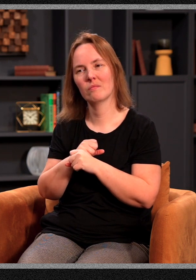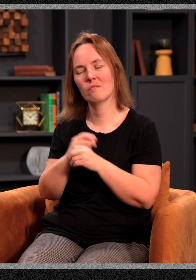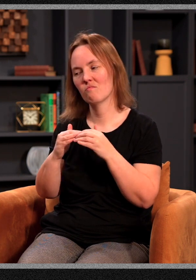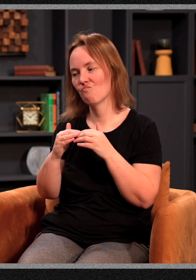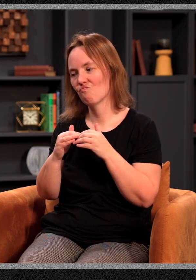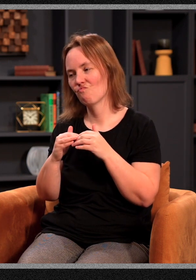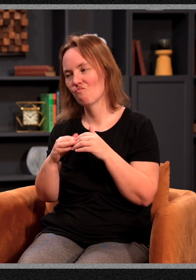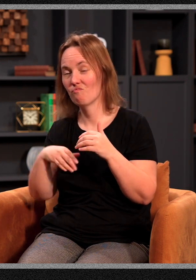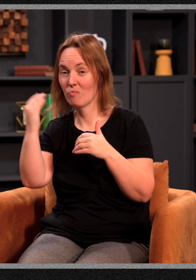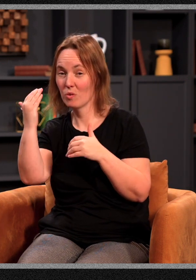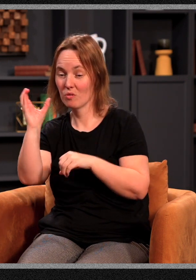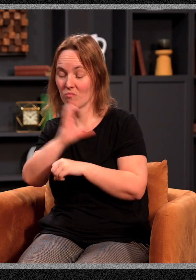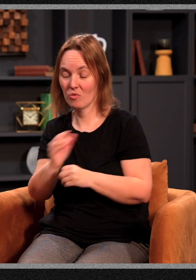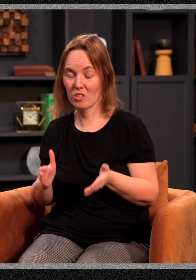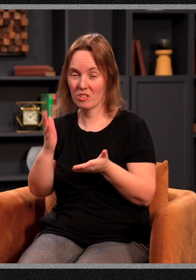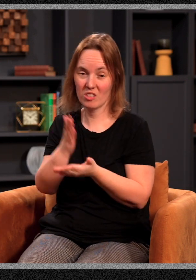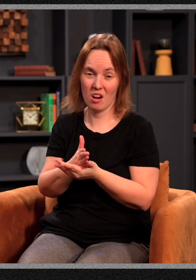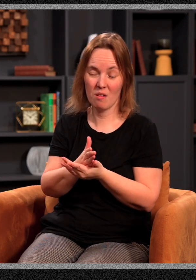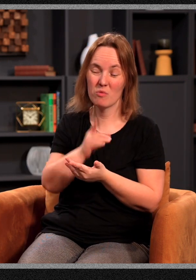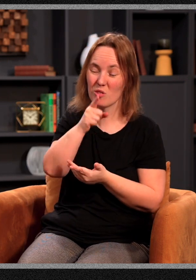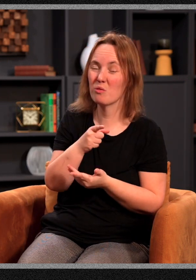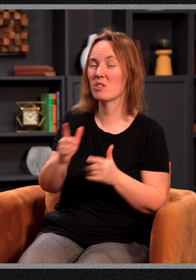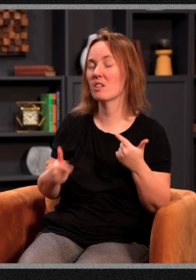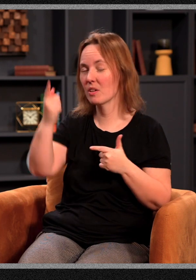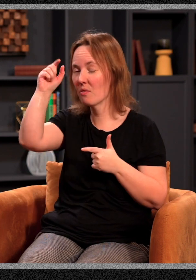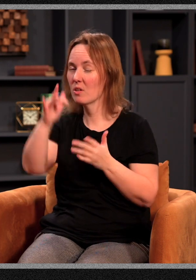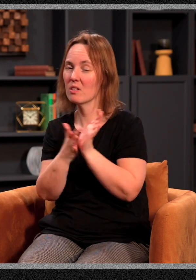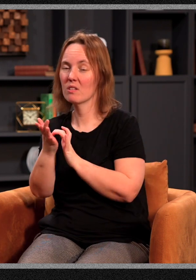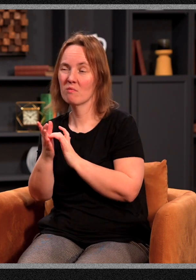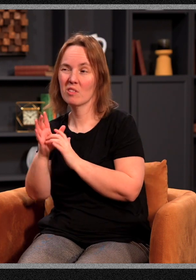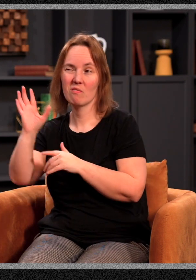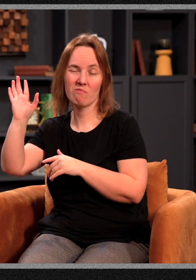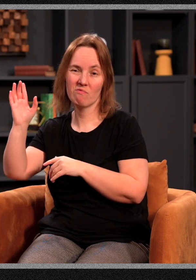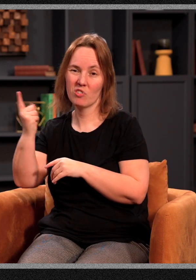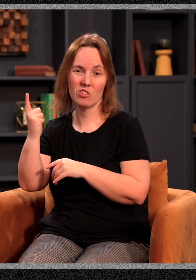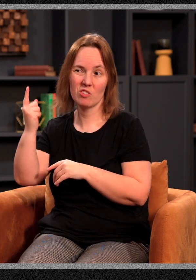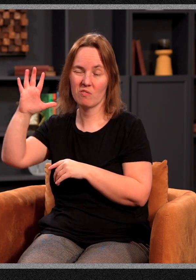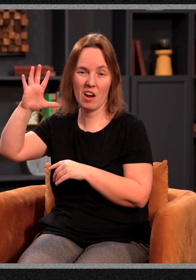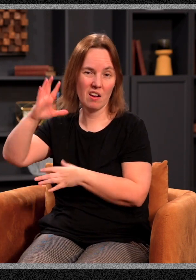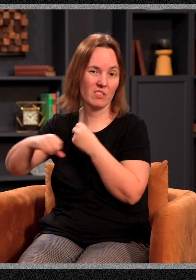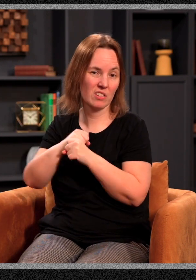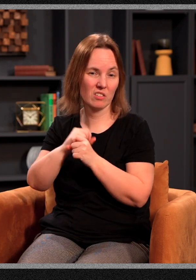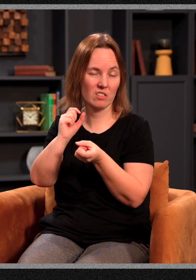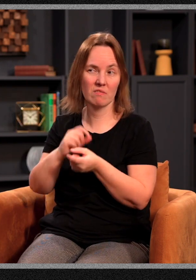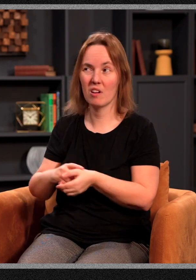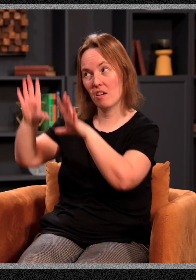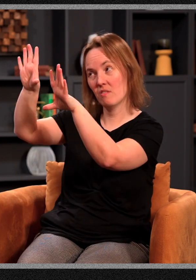that most Christians stop really living for Jesus within the first five years of their conversion. I mean